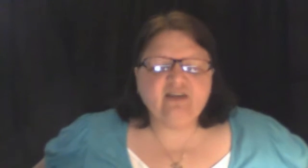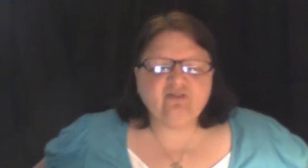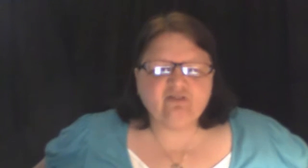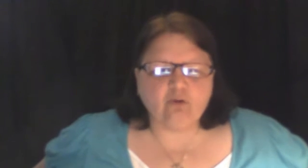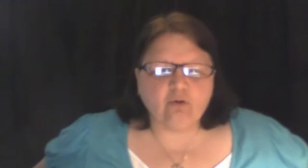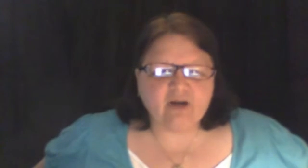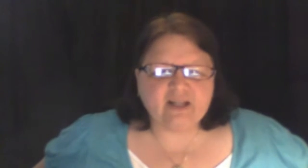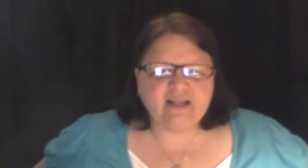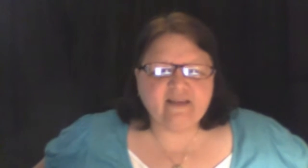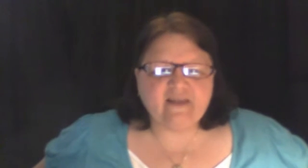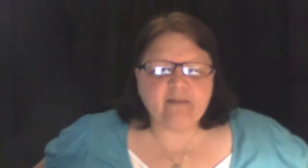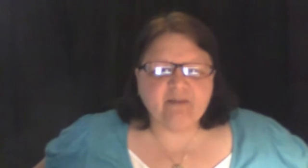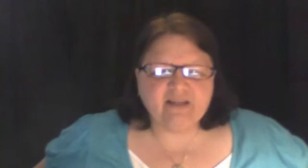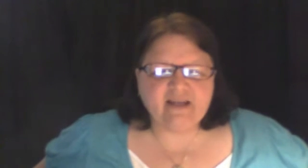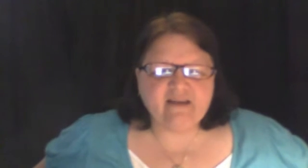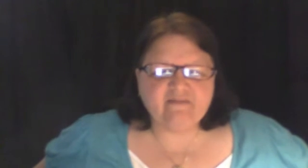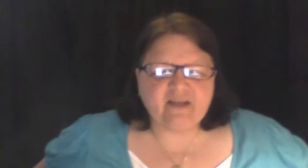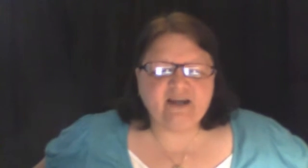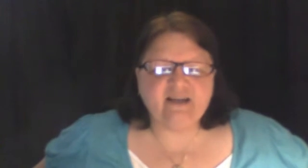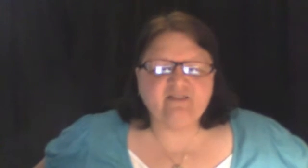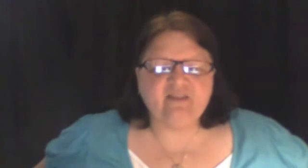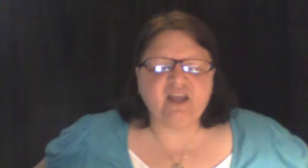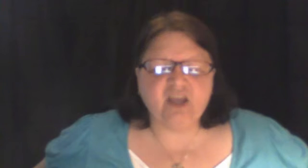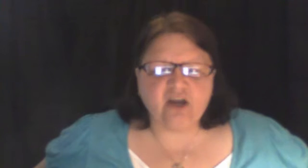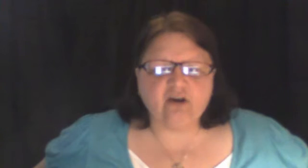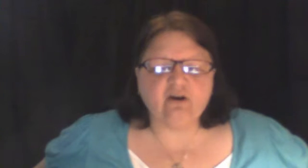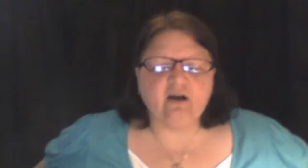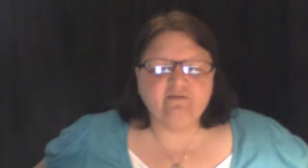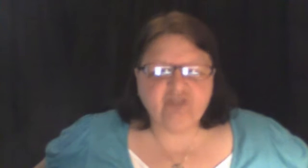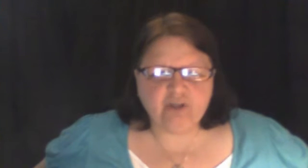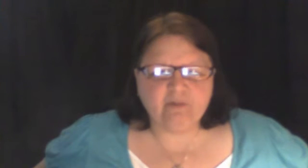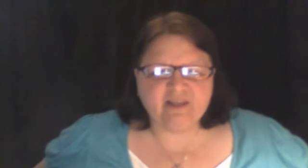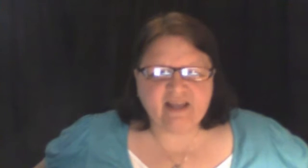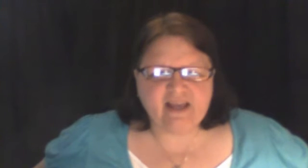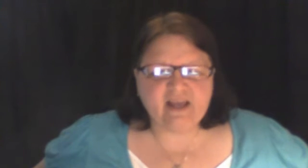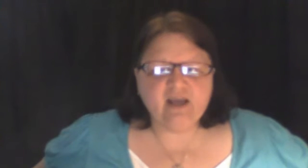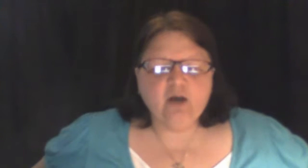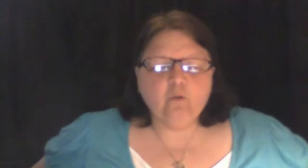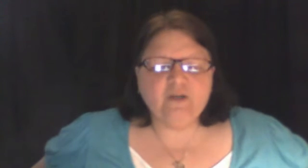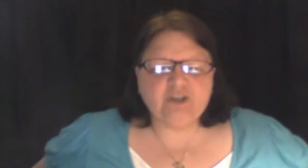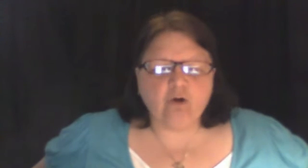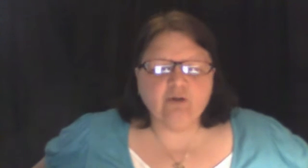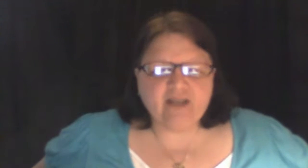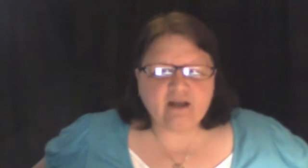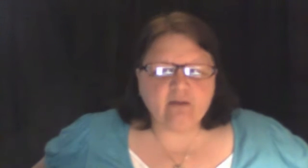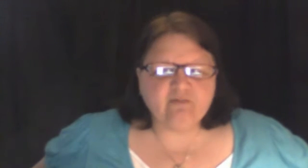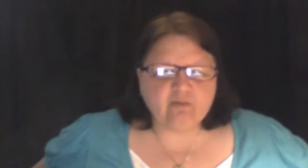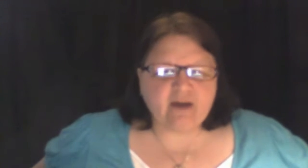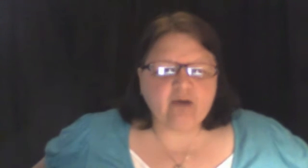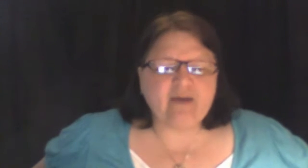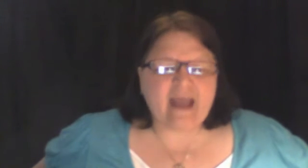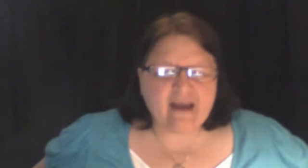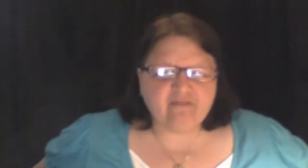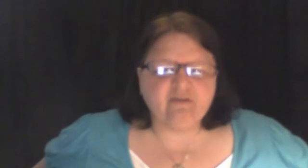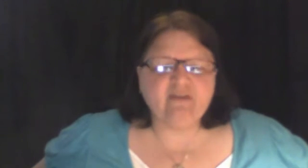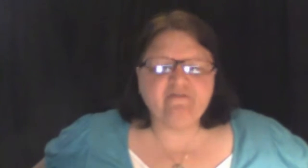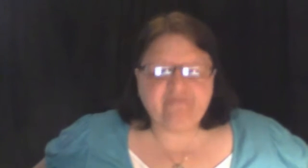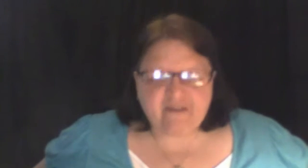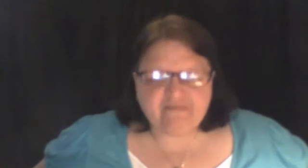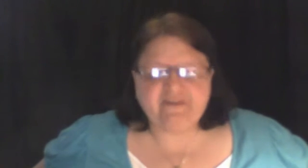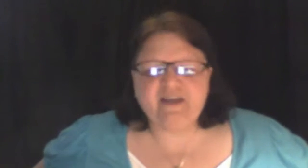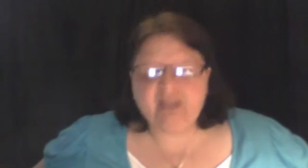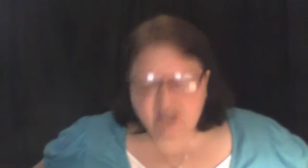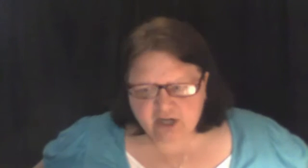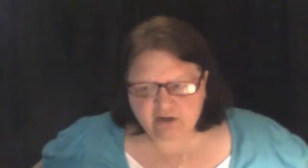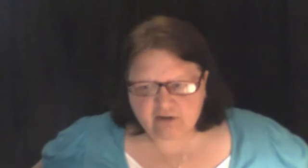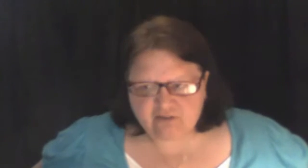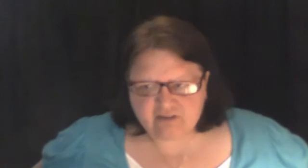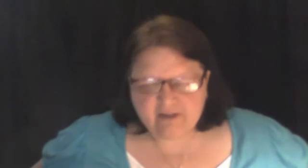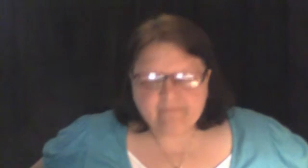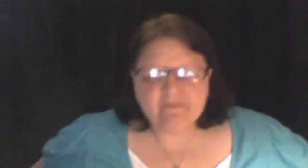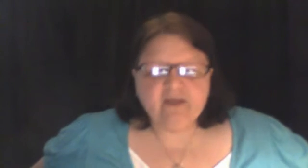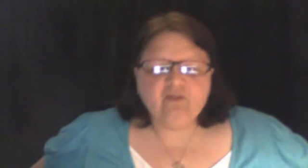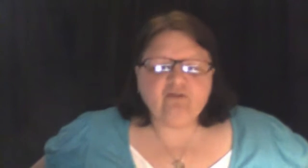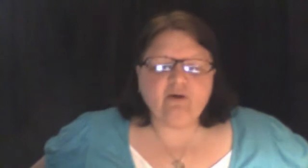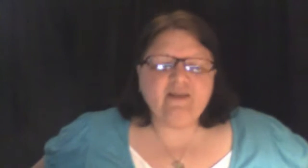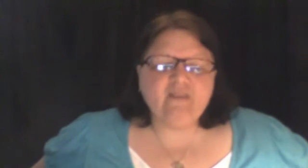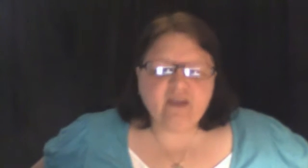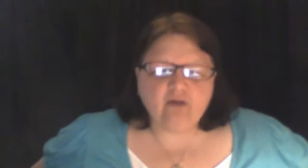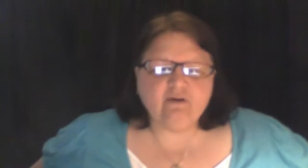historically they believe that it is the year of Jubilee which only comes around every 50 years. So in the year